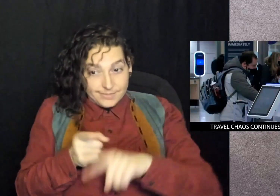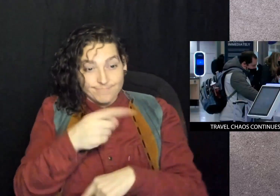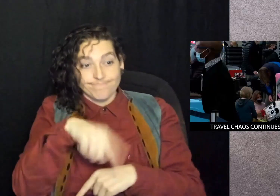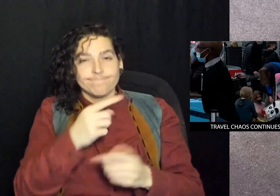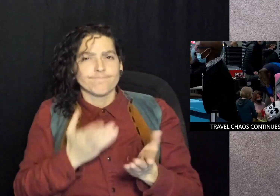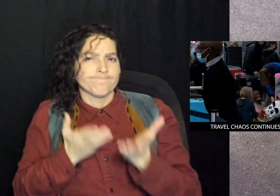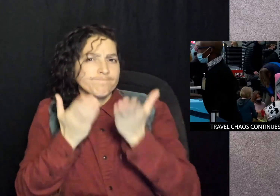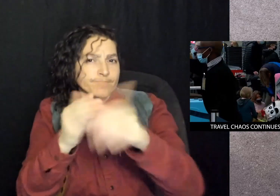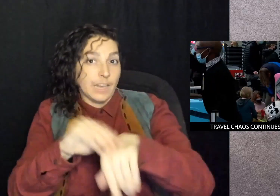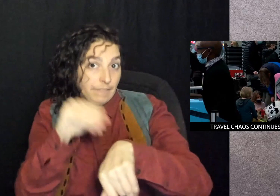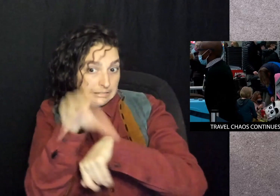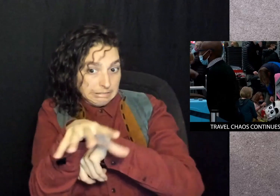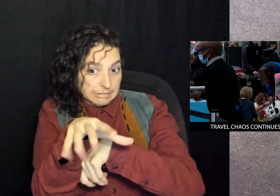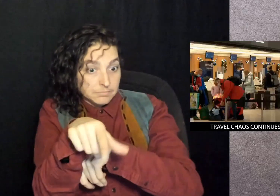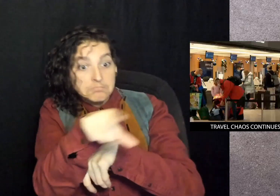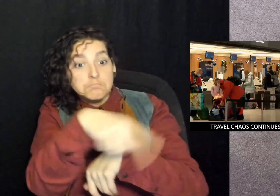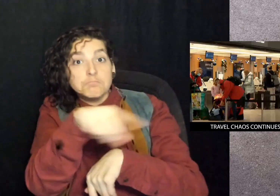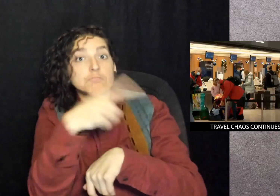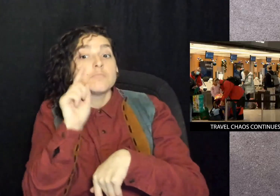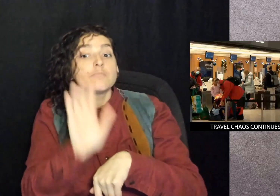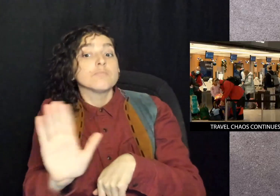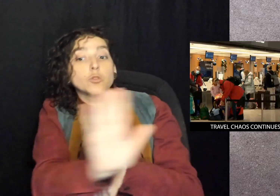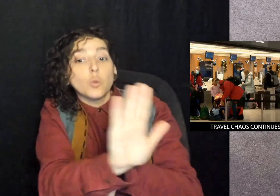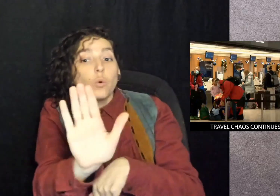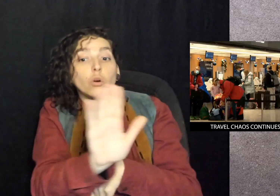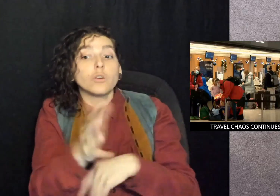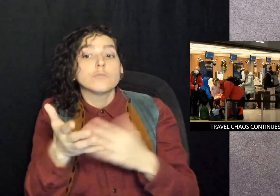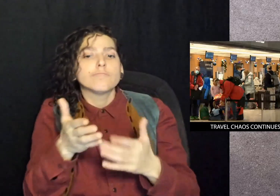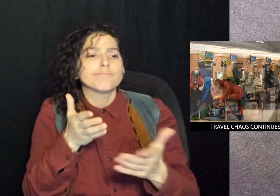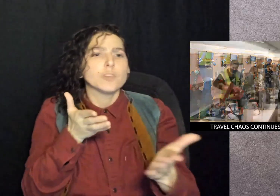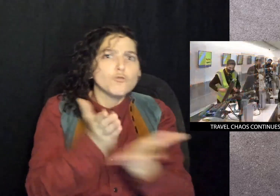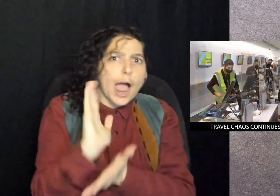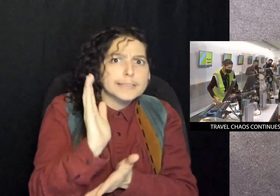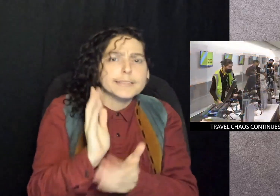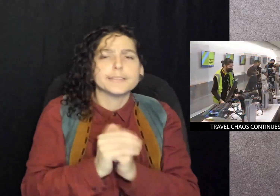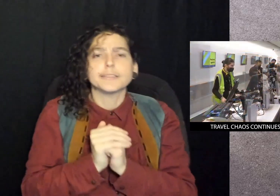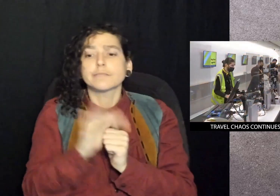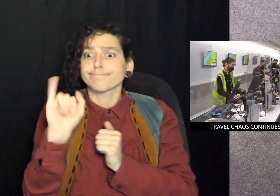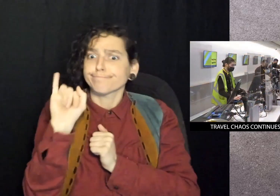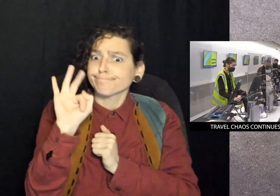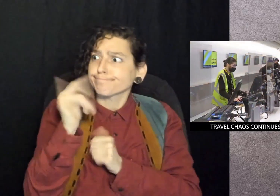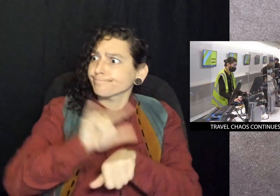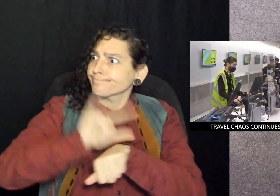They are offering this advice on your rights if your flight is canceled.